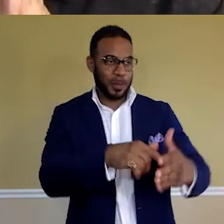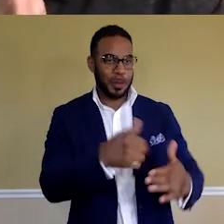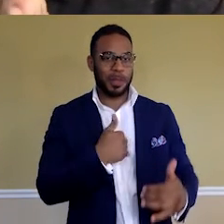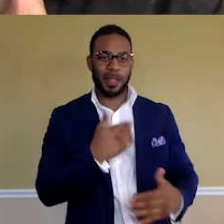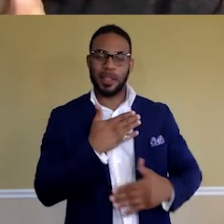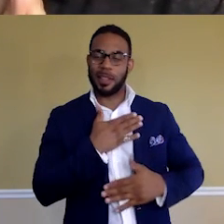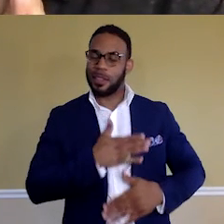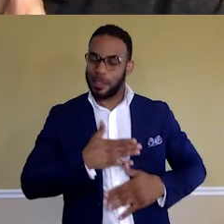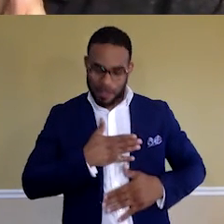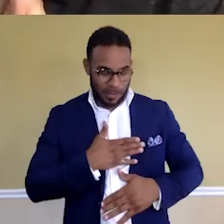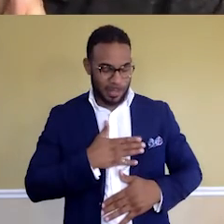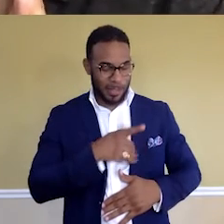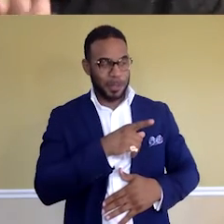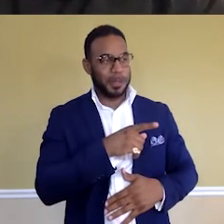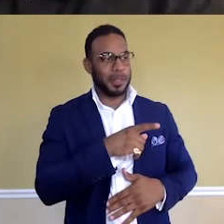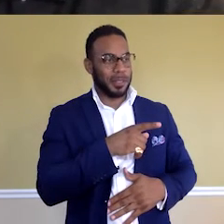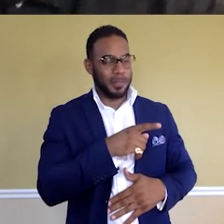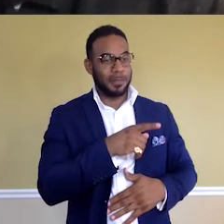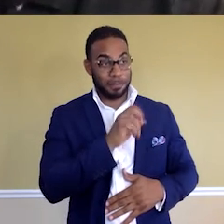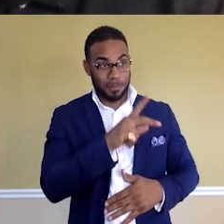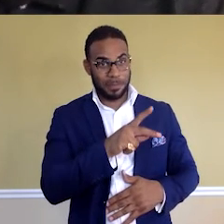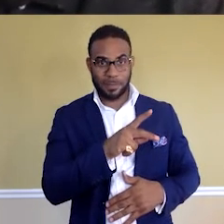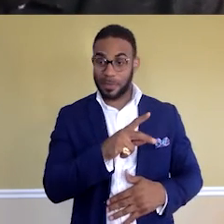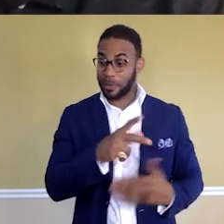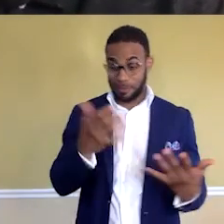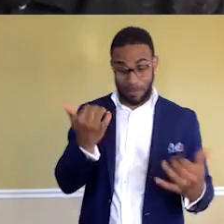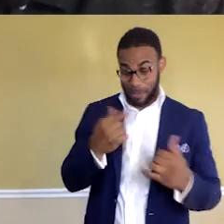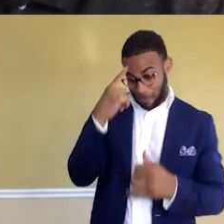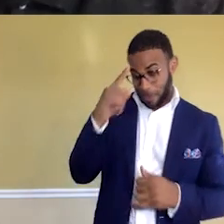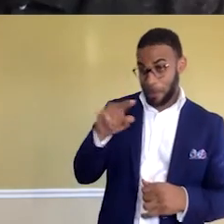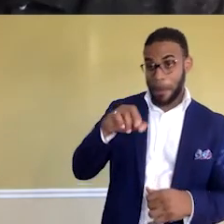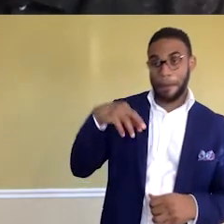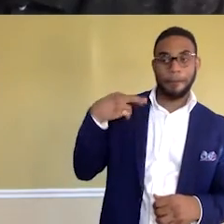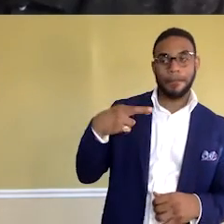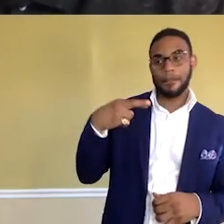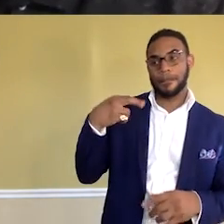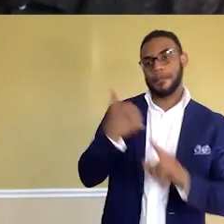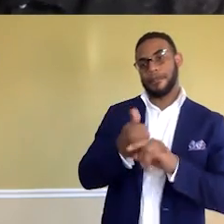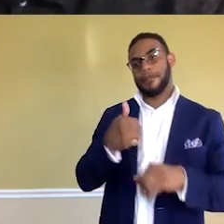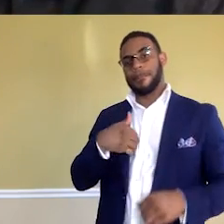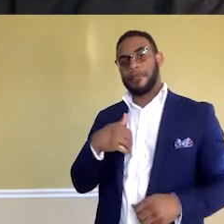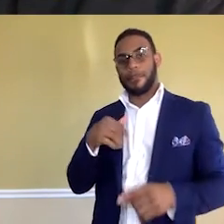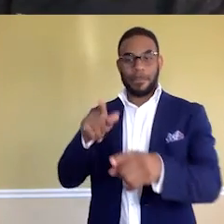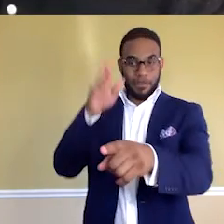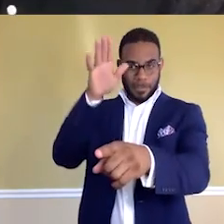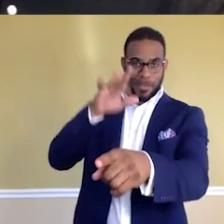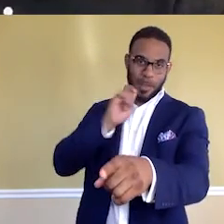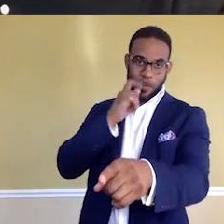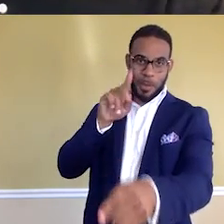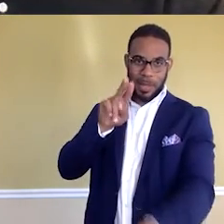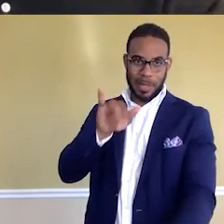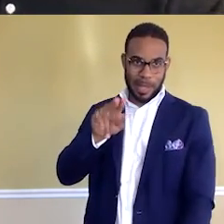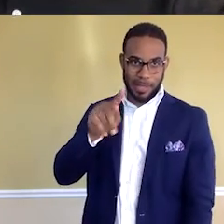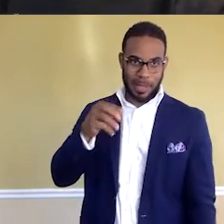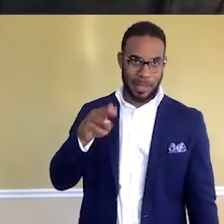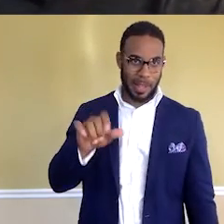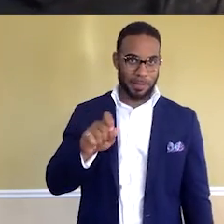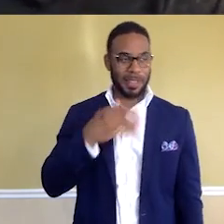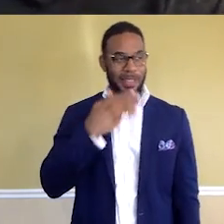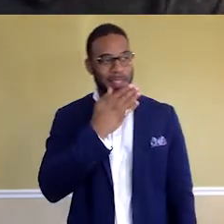genuinely appreciate you. Hey, man. Anything for you, Donnie. Follow Daddy and Thomas. That guy is cool. Thank you. Thank you. Thank you.